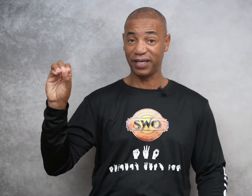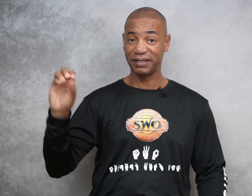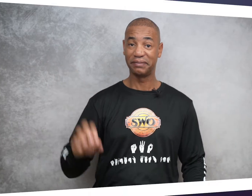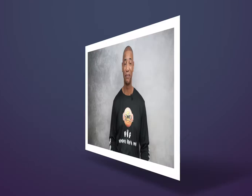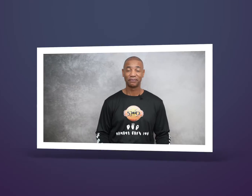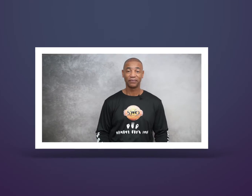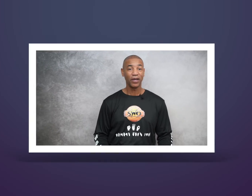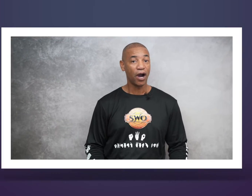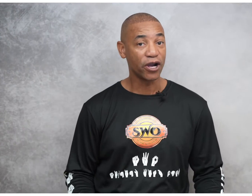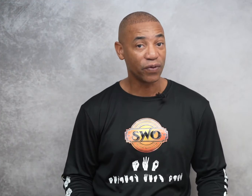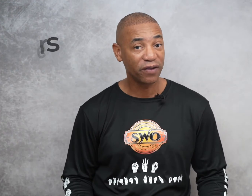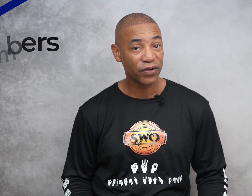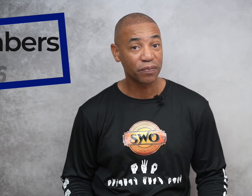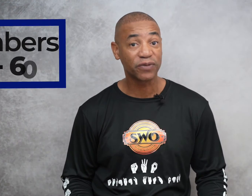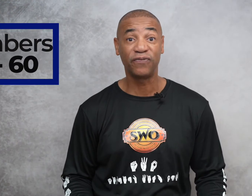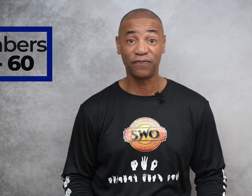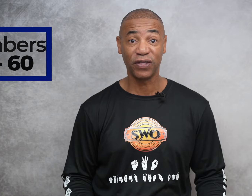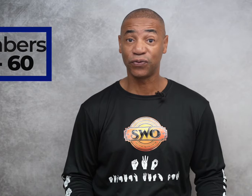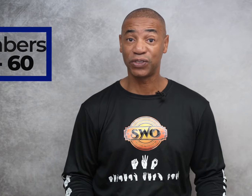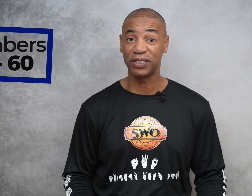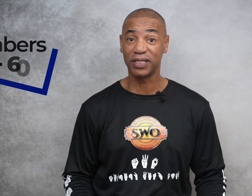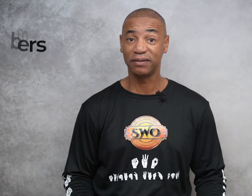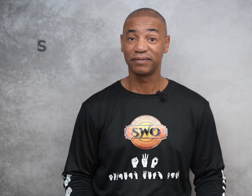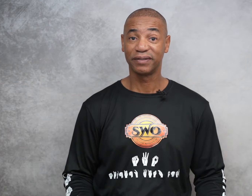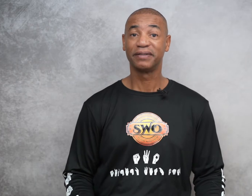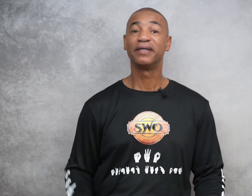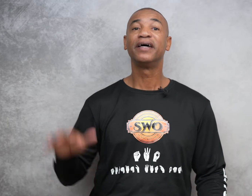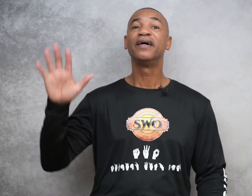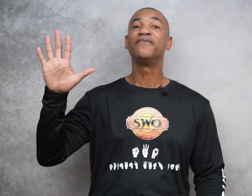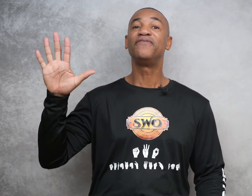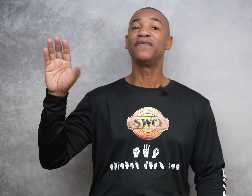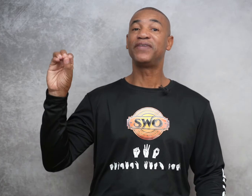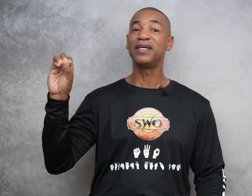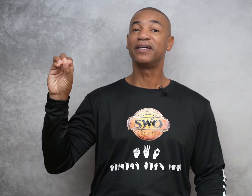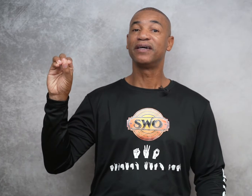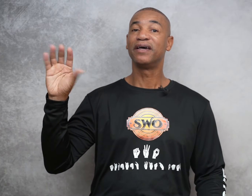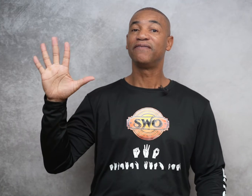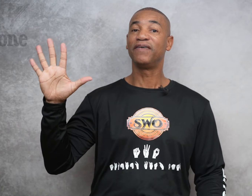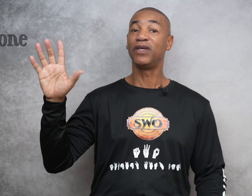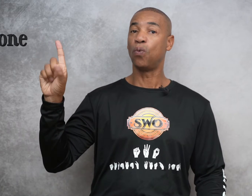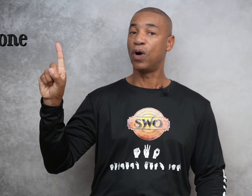Are you ready for numbers 50 through 60? 50, 51,